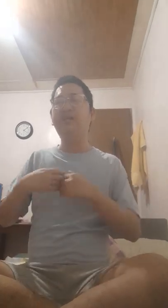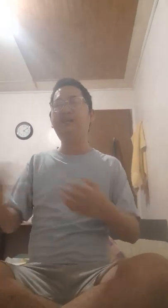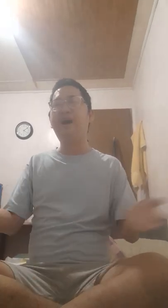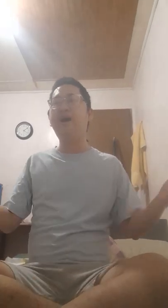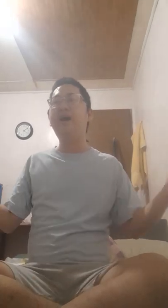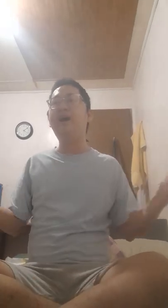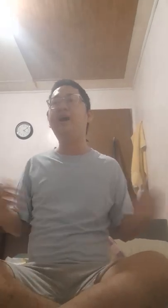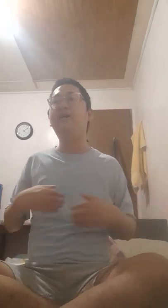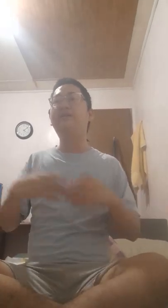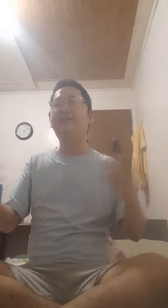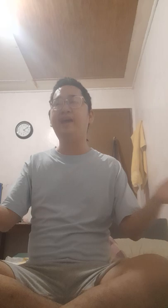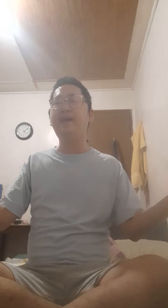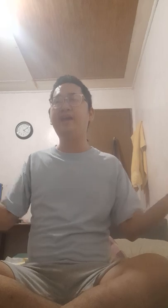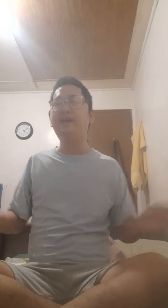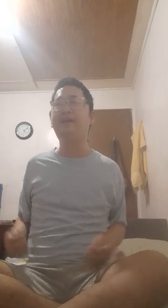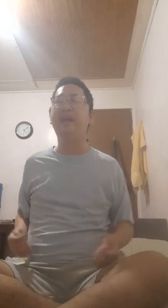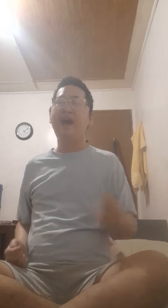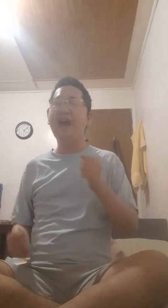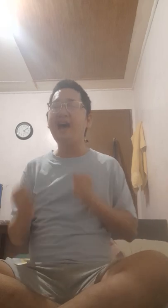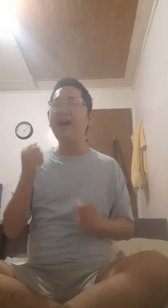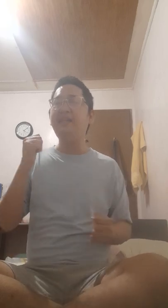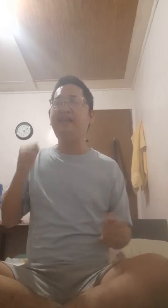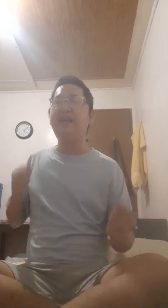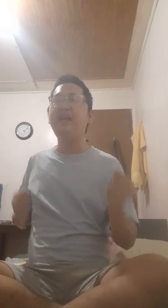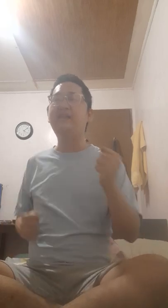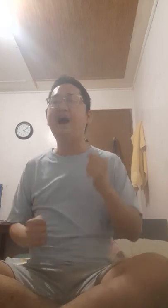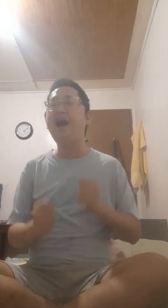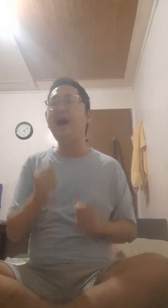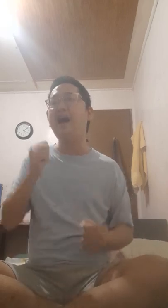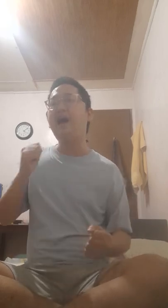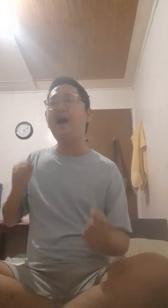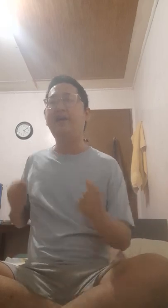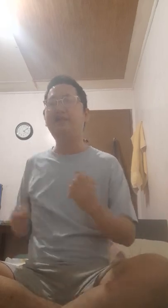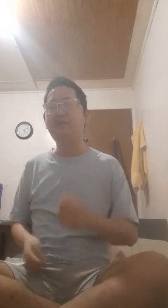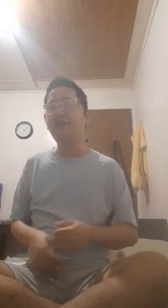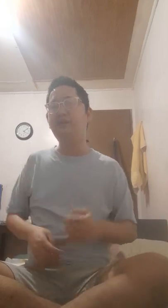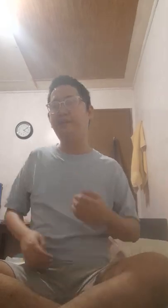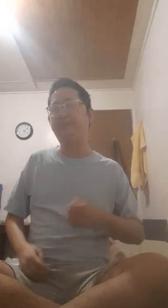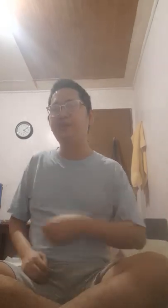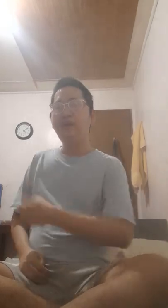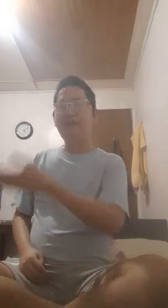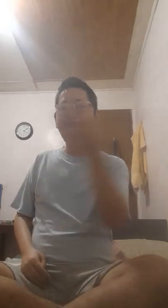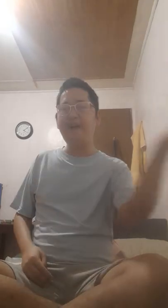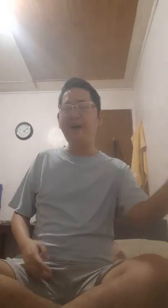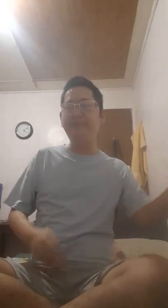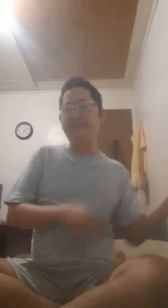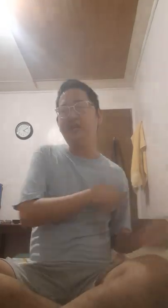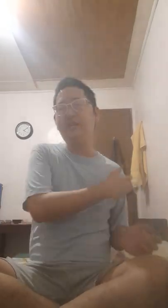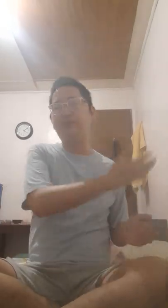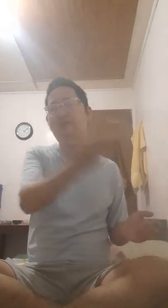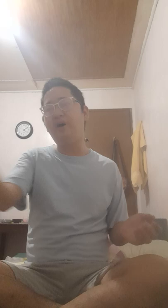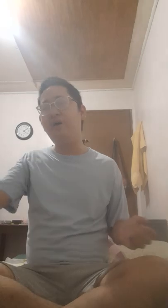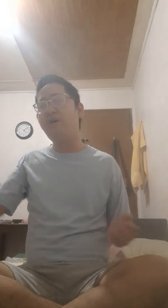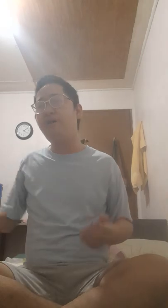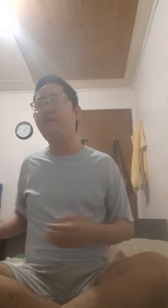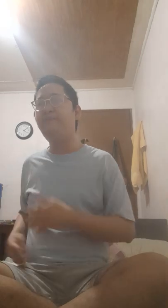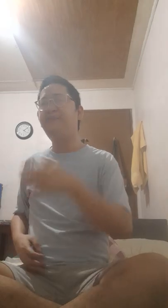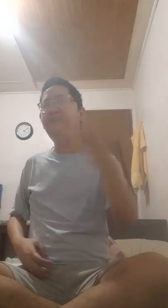garden I can't hide you From the government